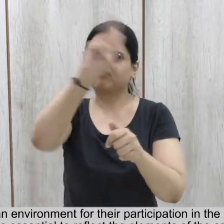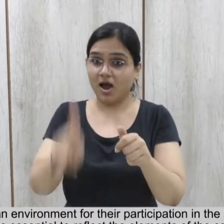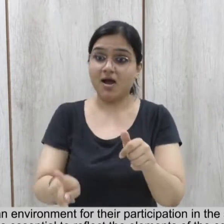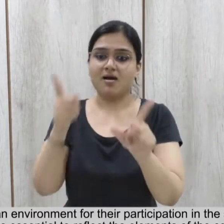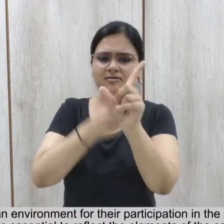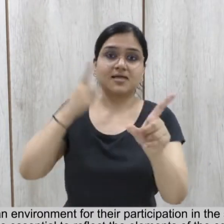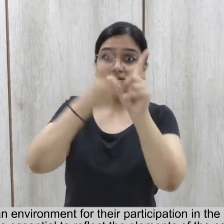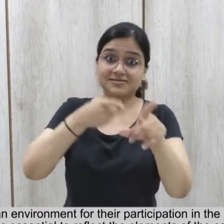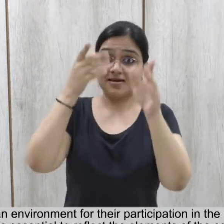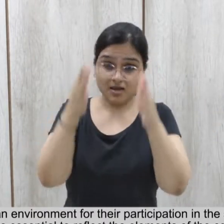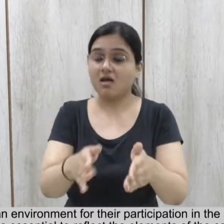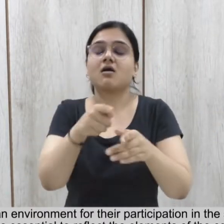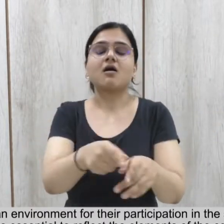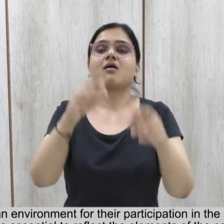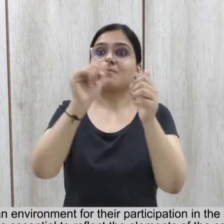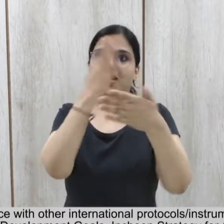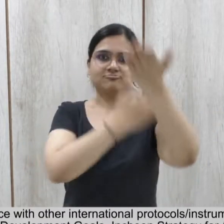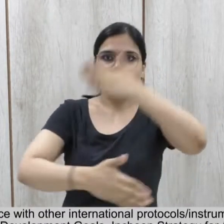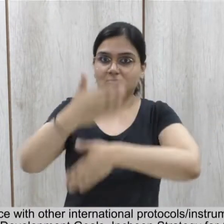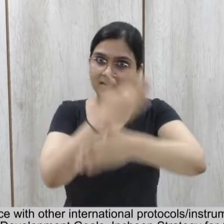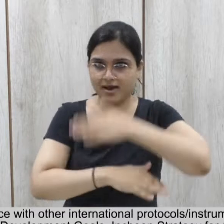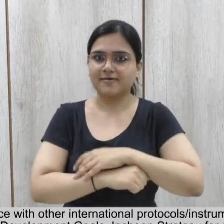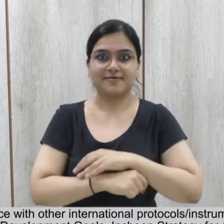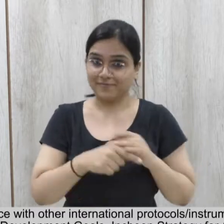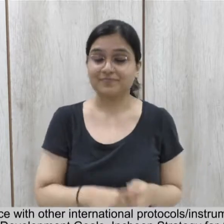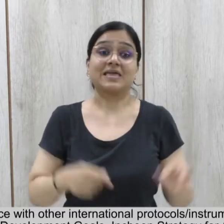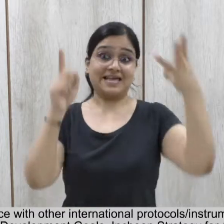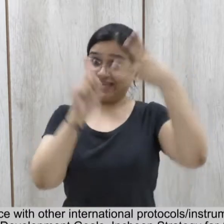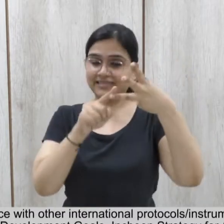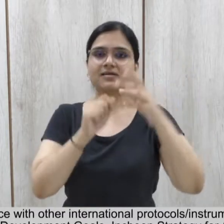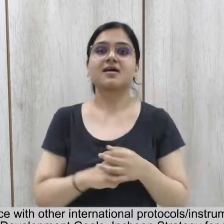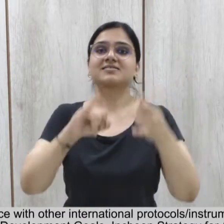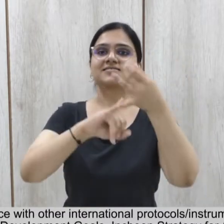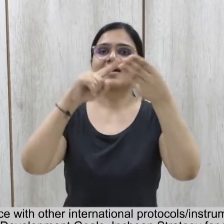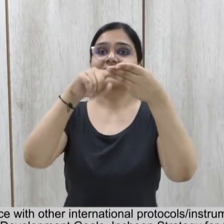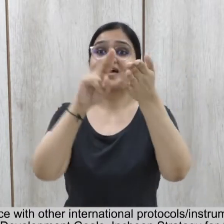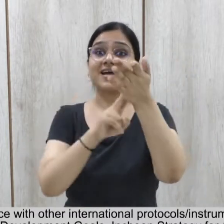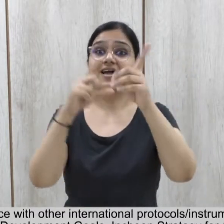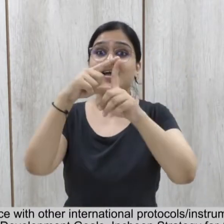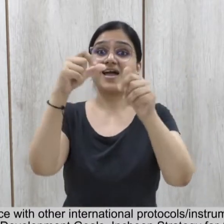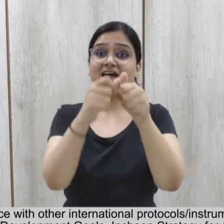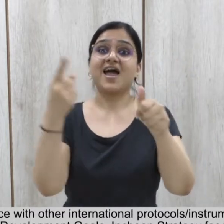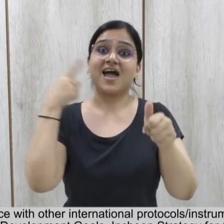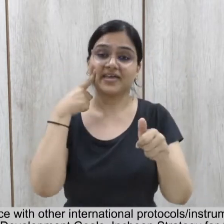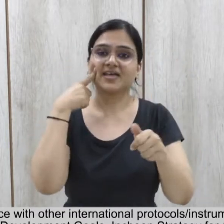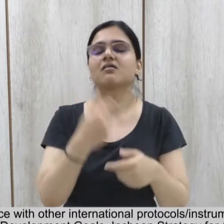Convention in the Policy in consonance with other international protocols and instruments